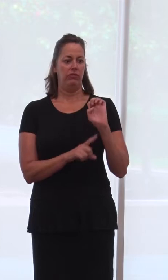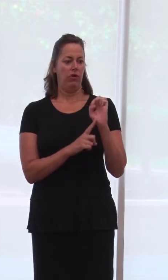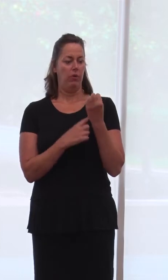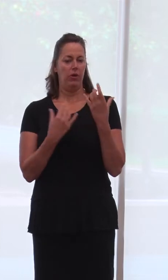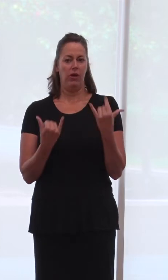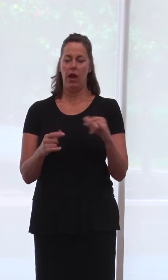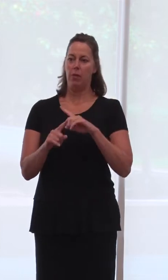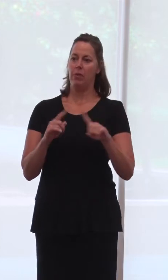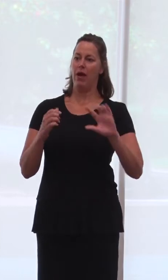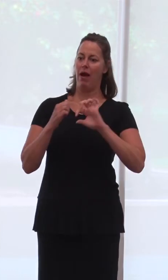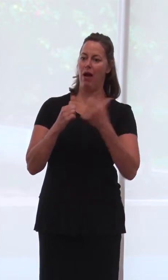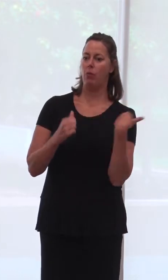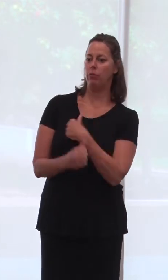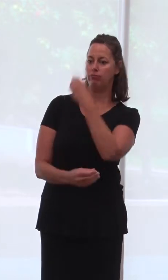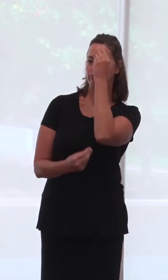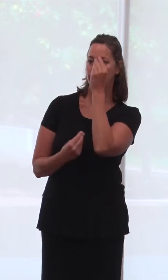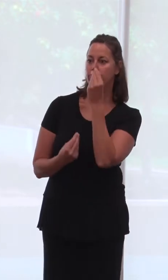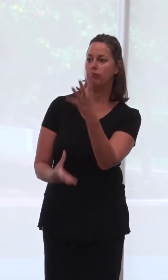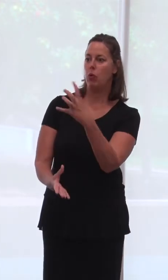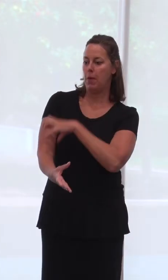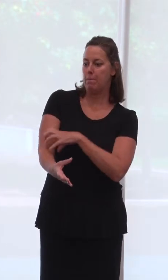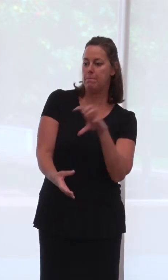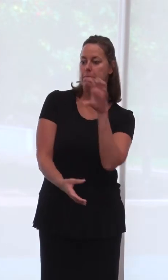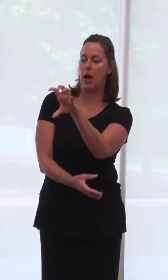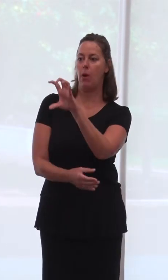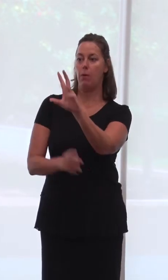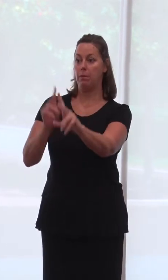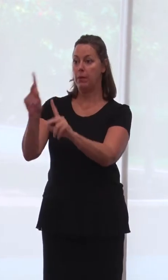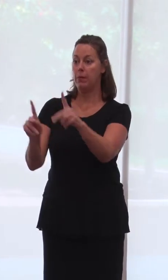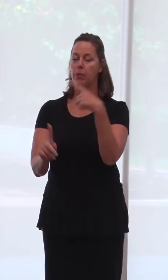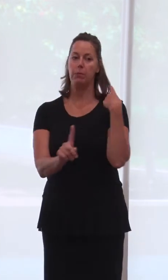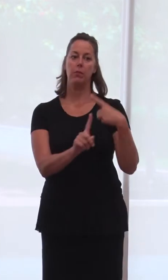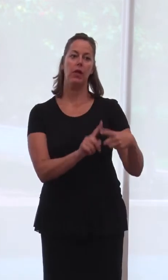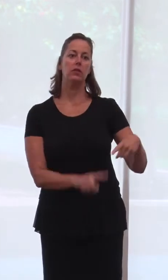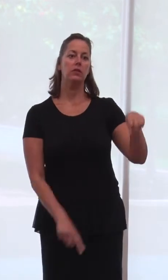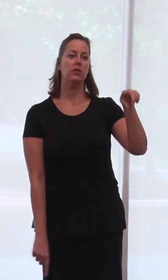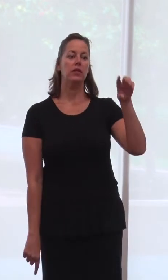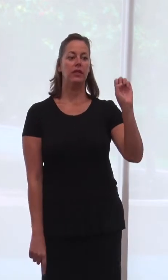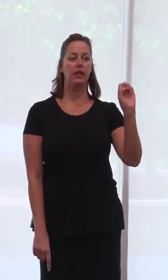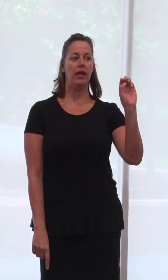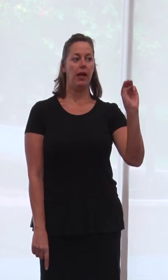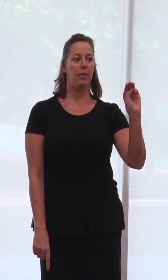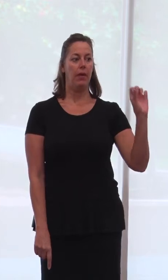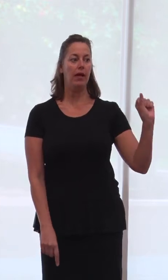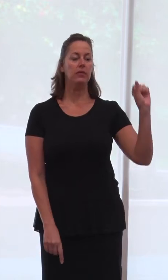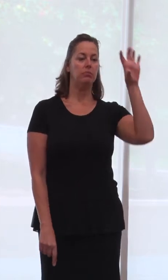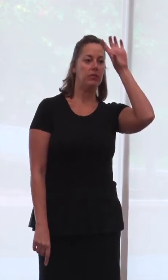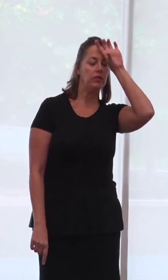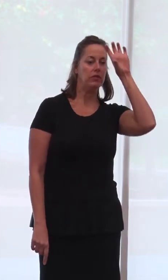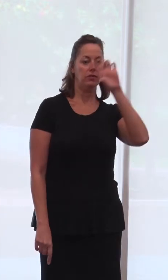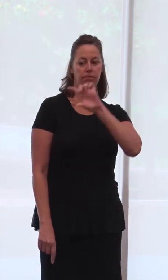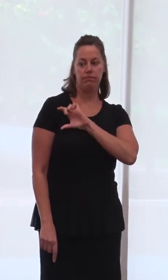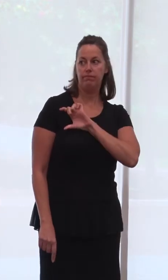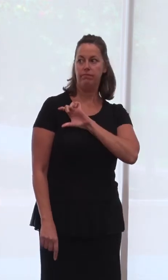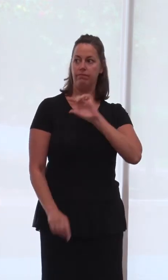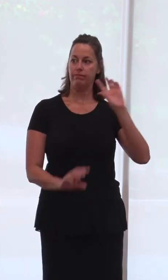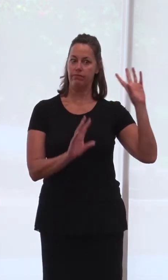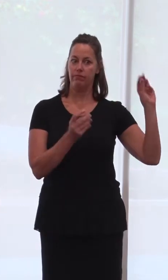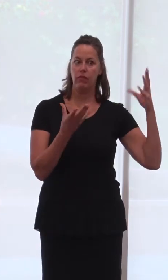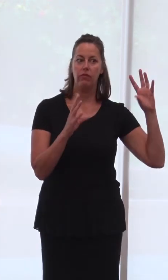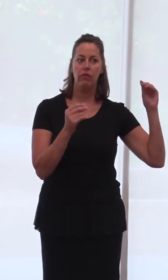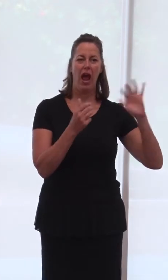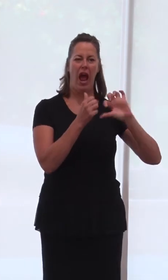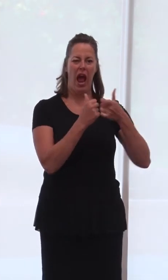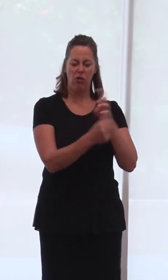empower the public, and how do we empower our first responders during an emergency situation. Think about the